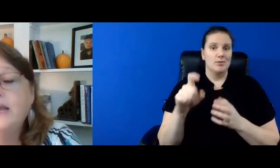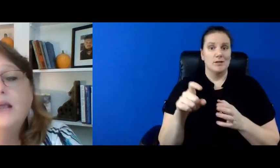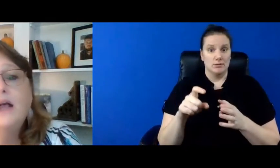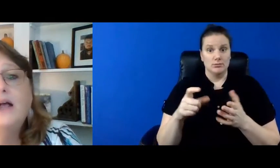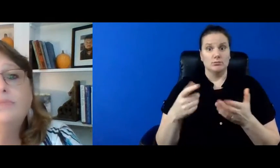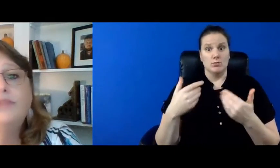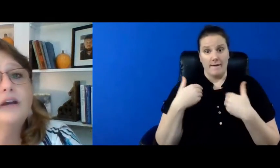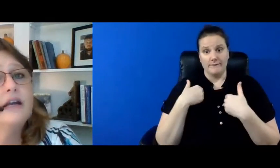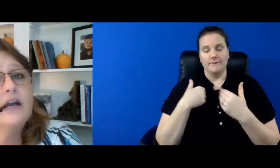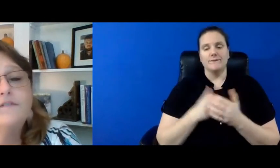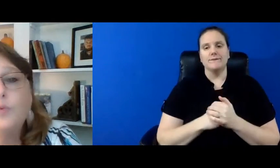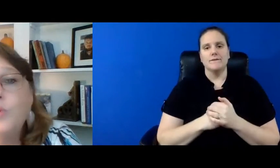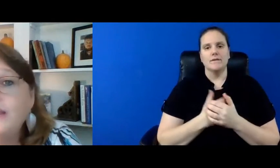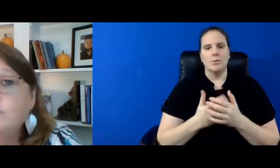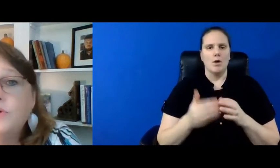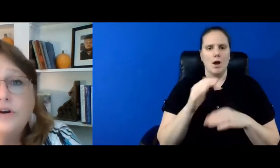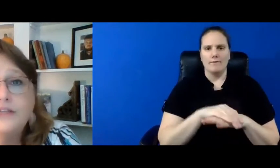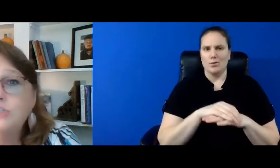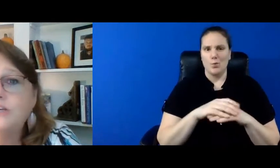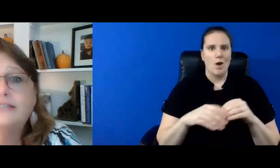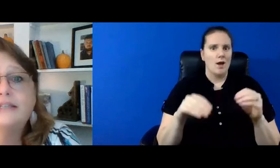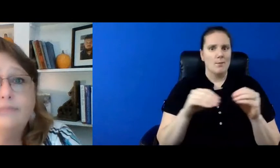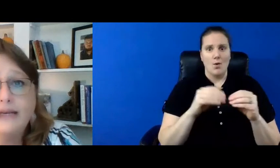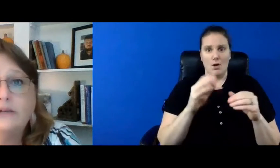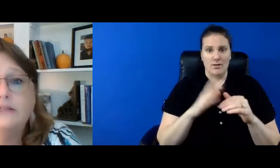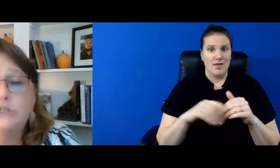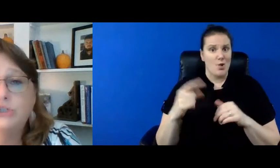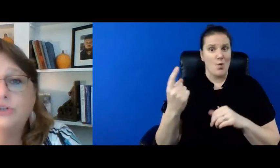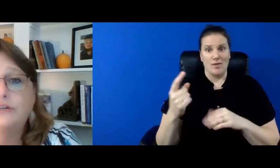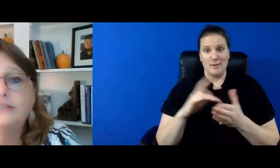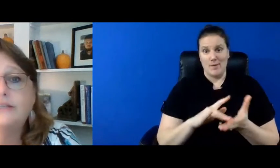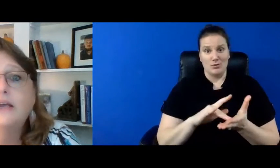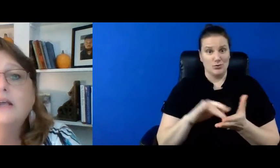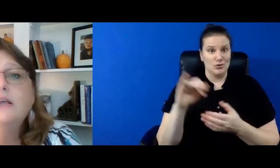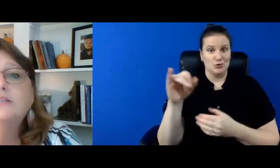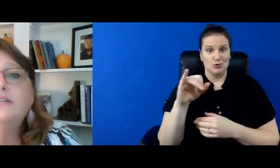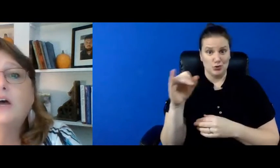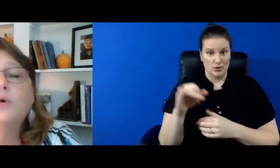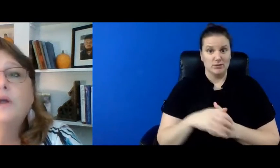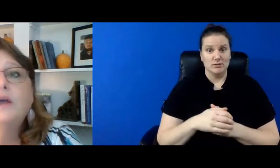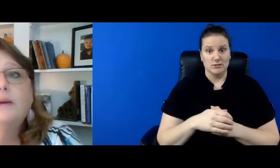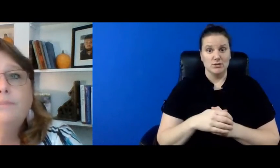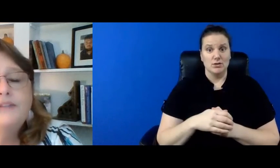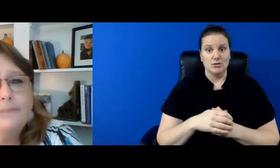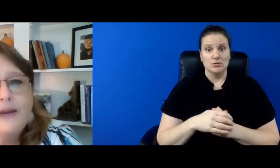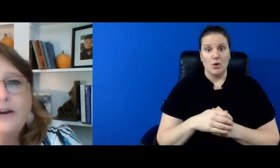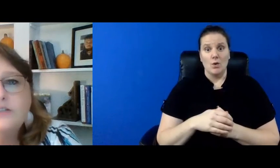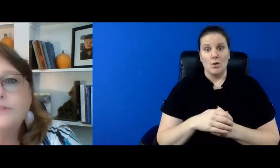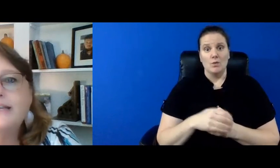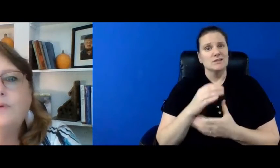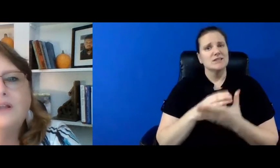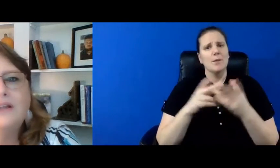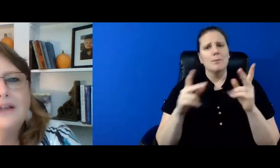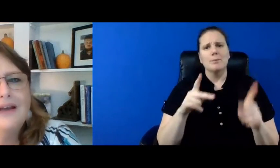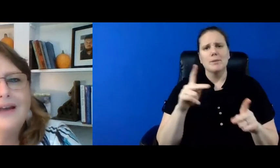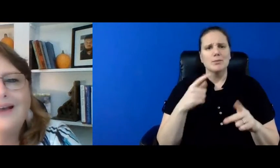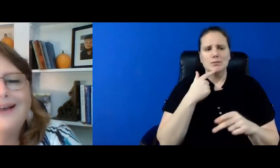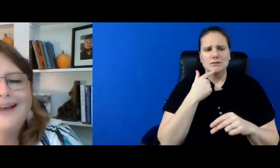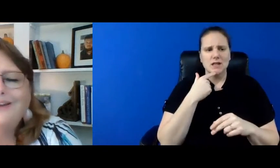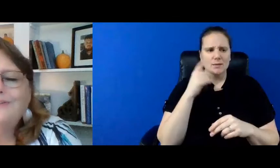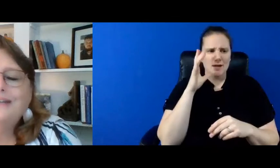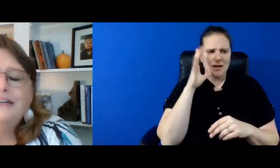made they're going to cover way more than just the medical insurance so some parents will say well